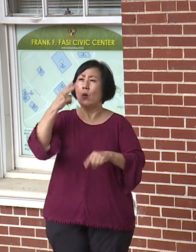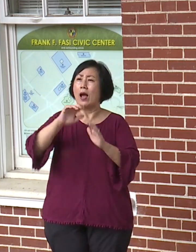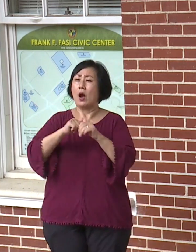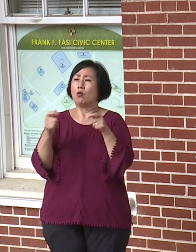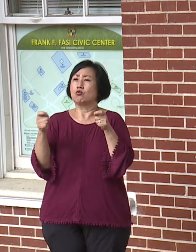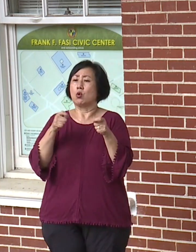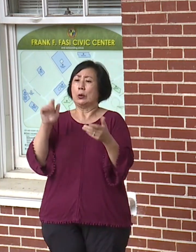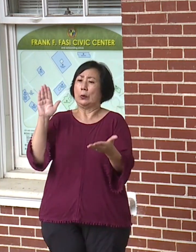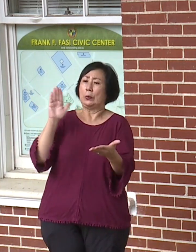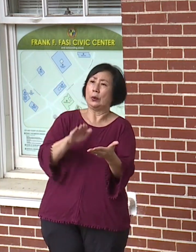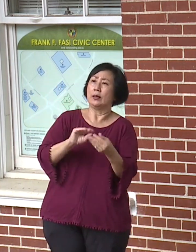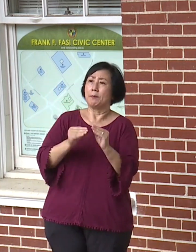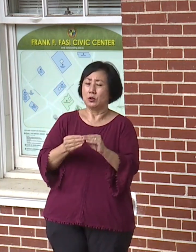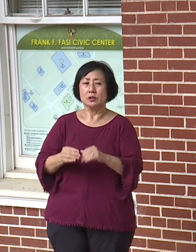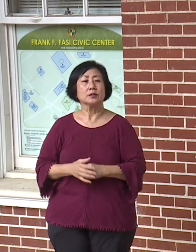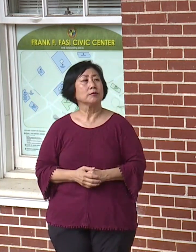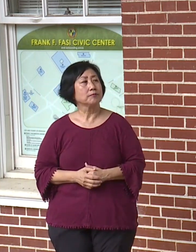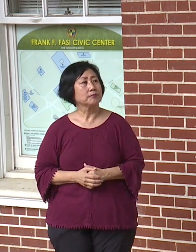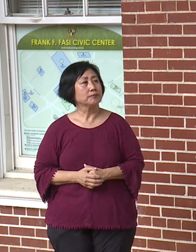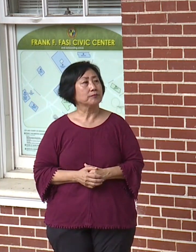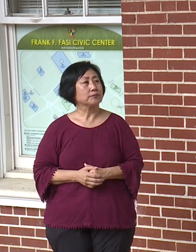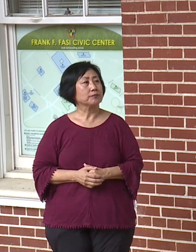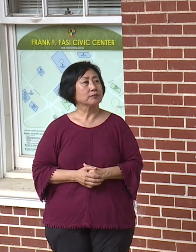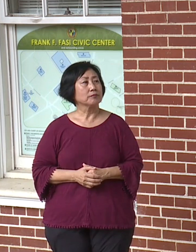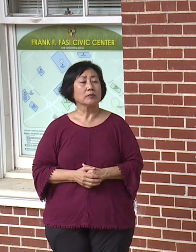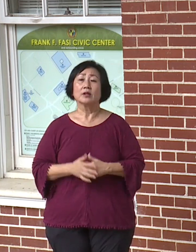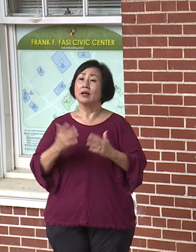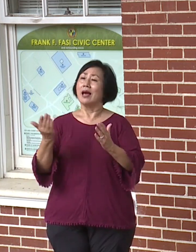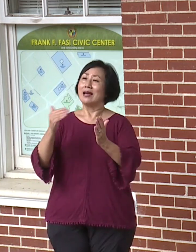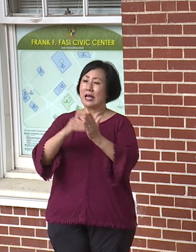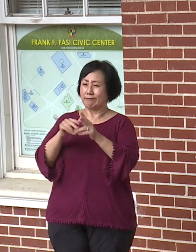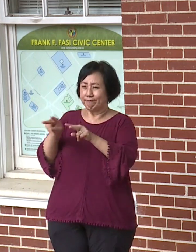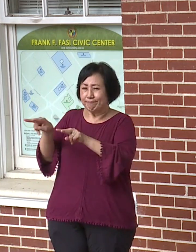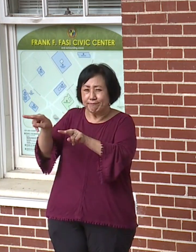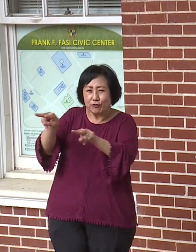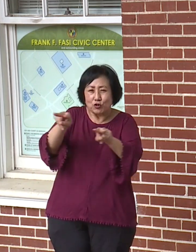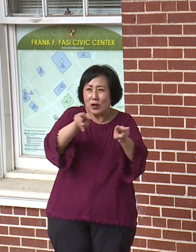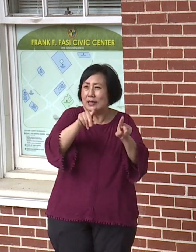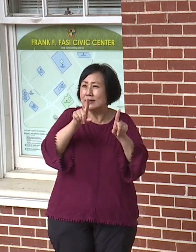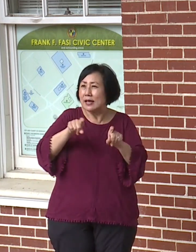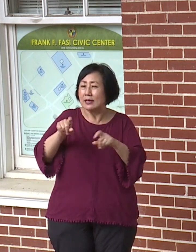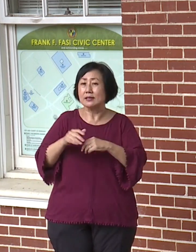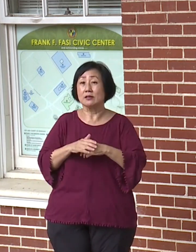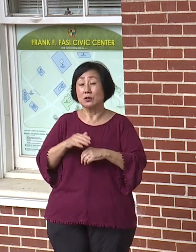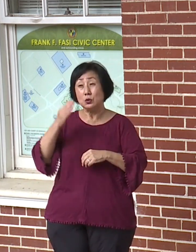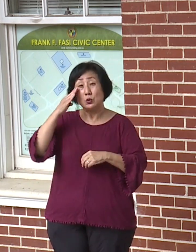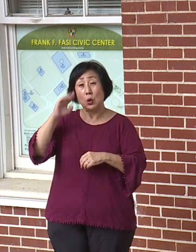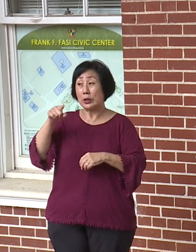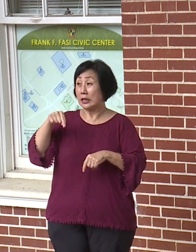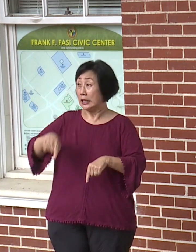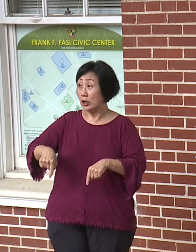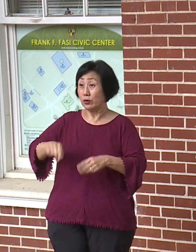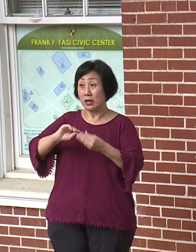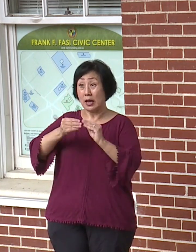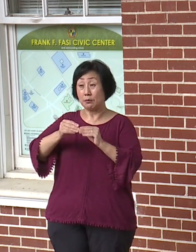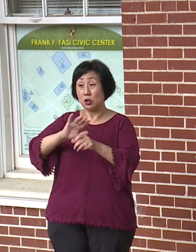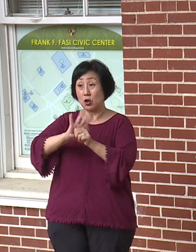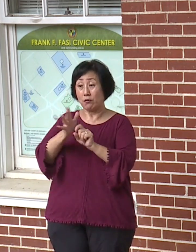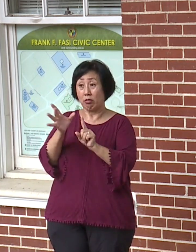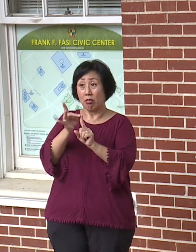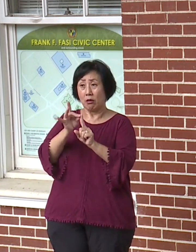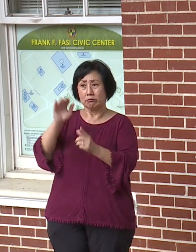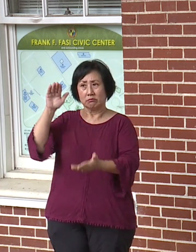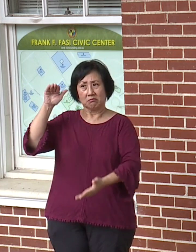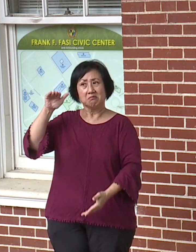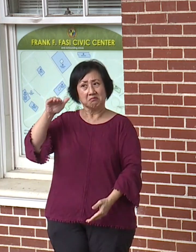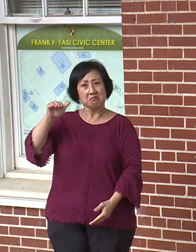So, you know, that relates back to the, you know, the surveillance testing. As you know, our prevalence is dropping and dropping and dropping.